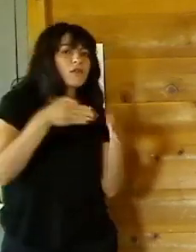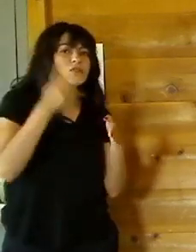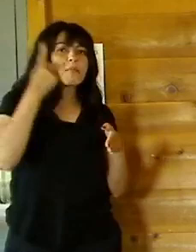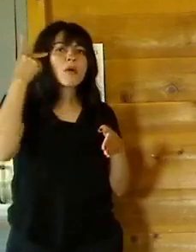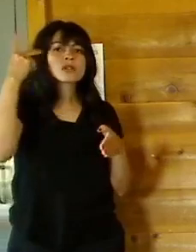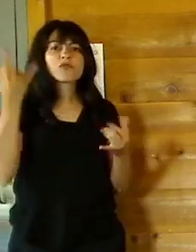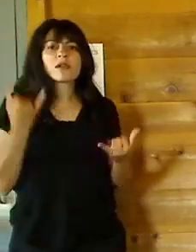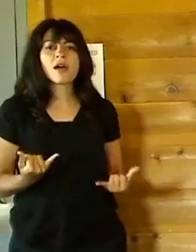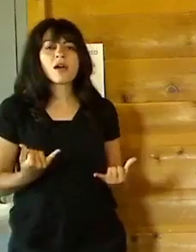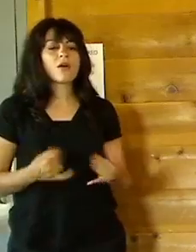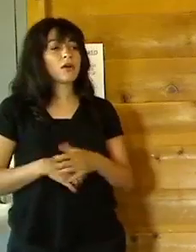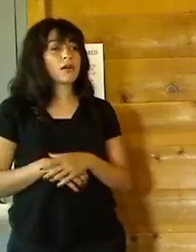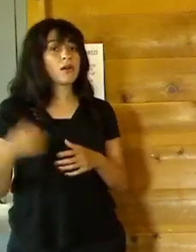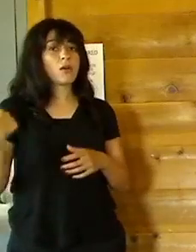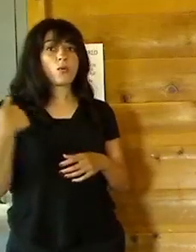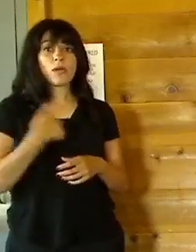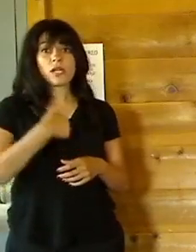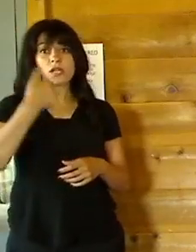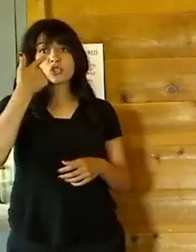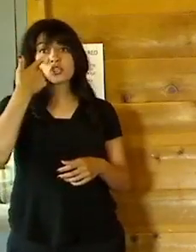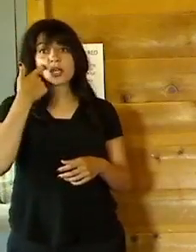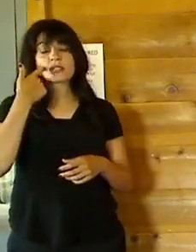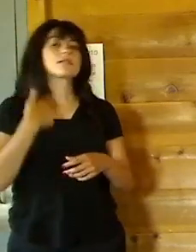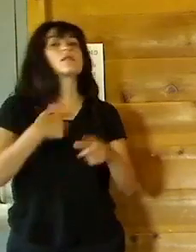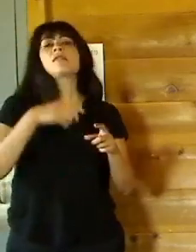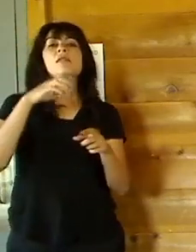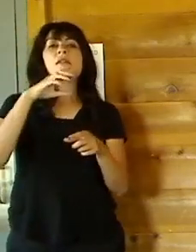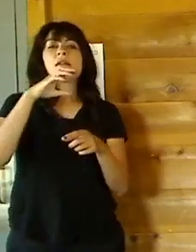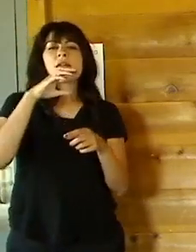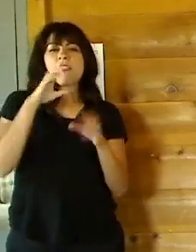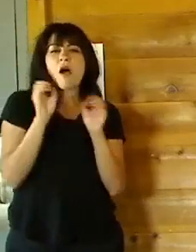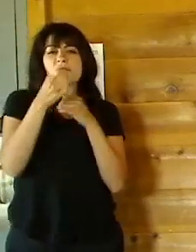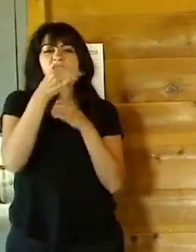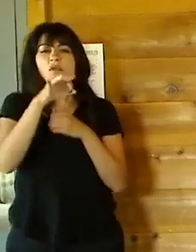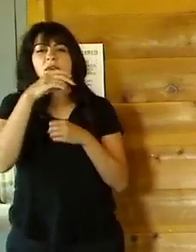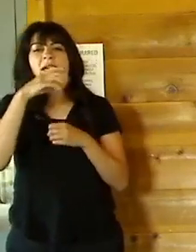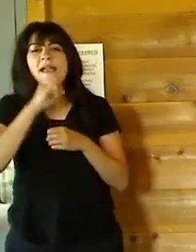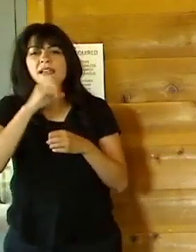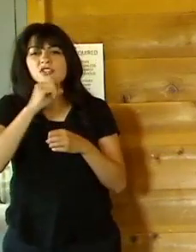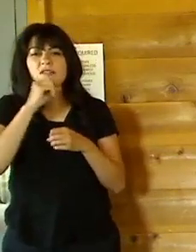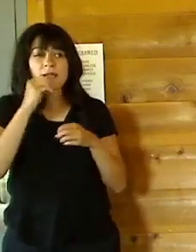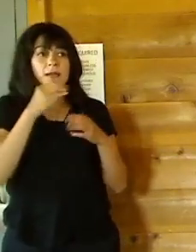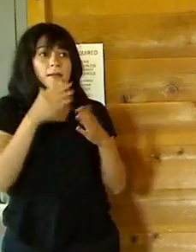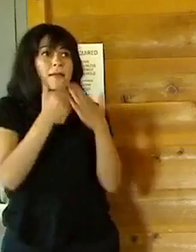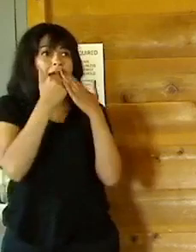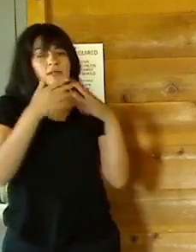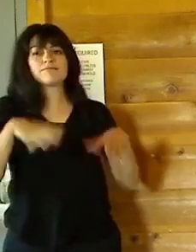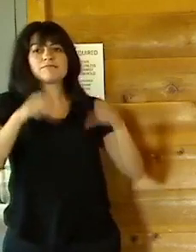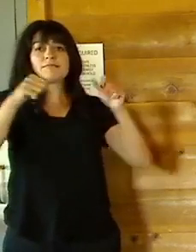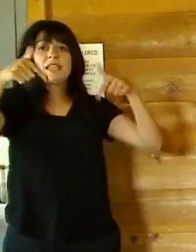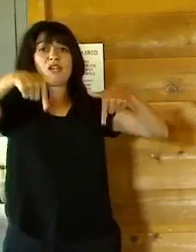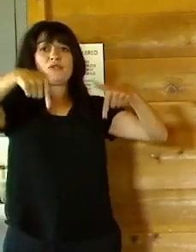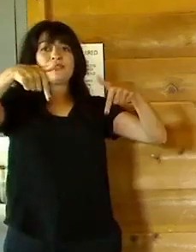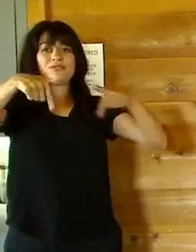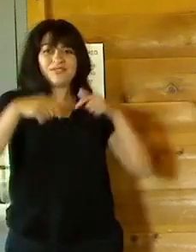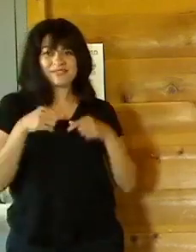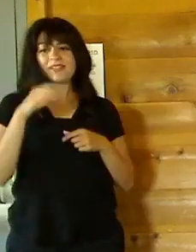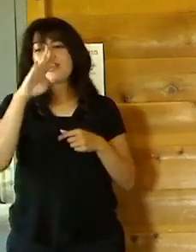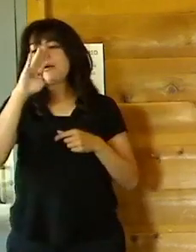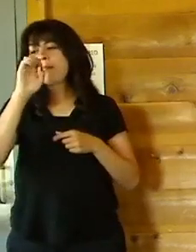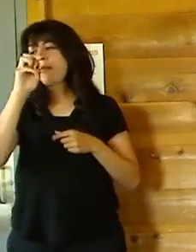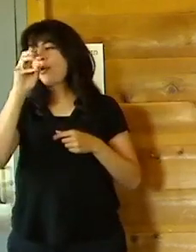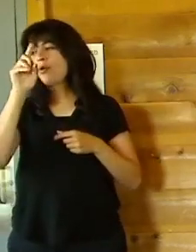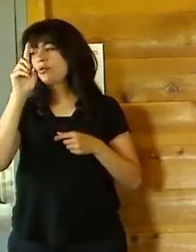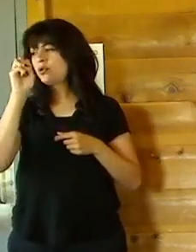We just held our Office for the Aging picnic right here, a drive-through picnic here at Bowdoin Park. And we are scheduled